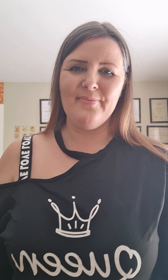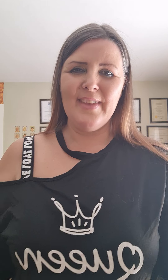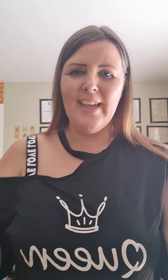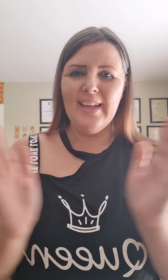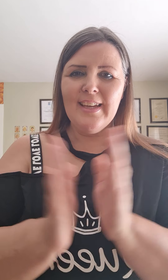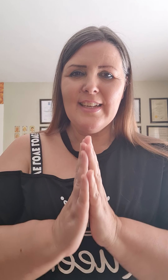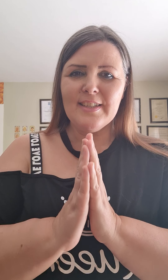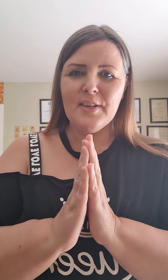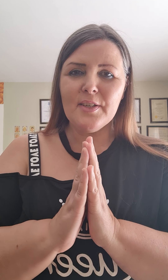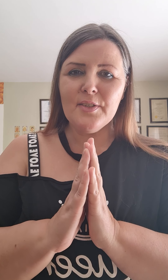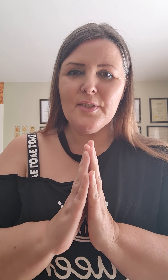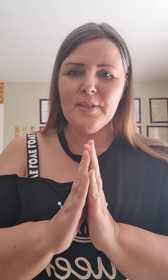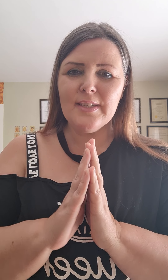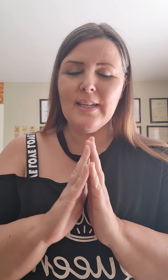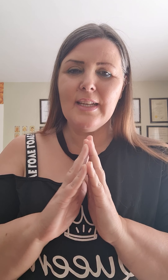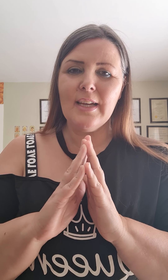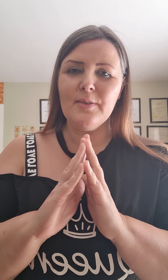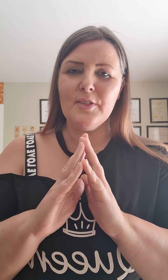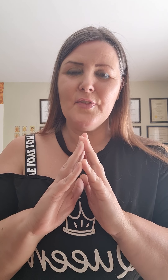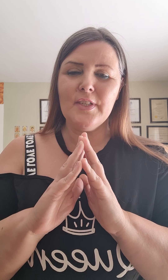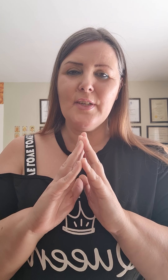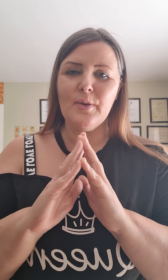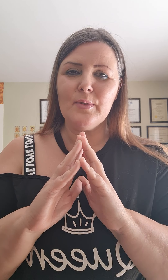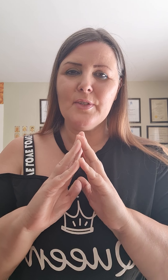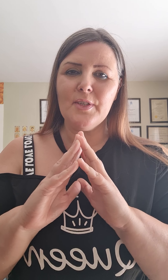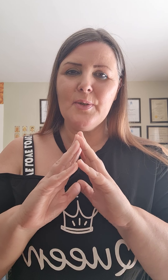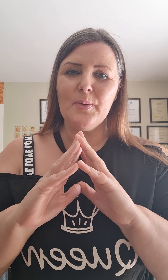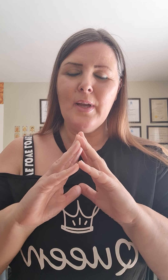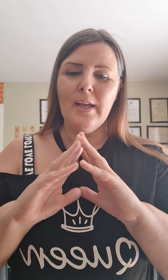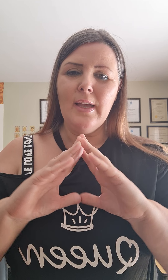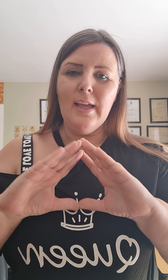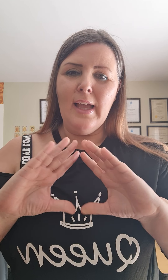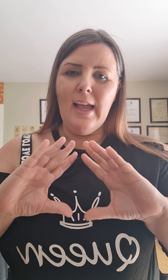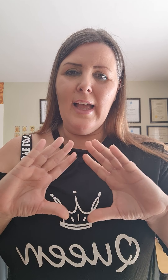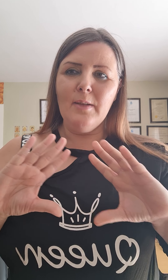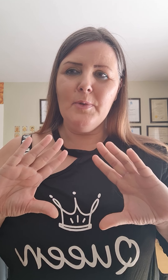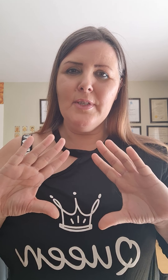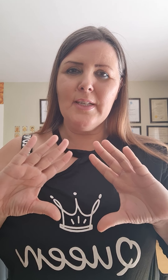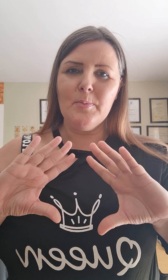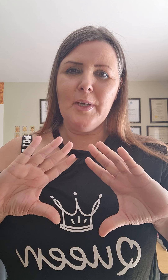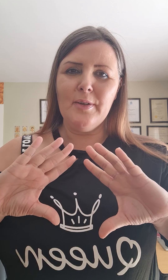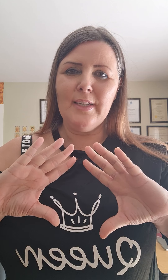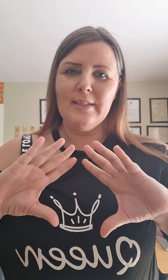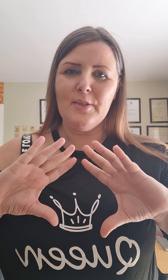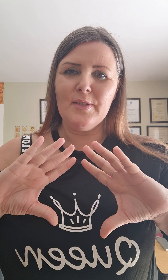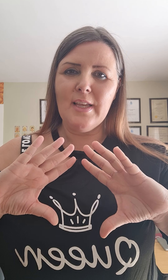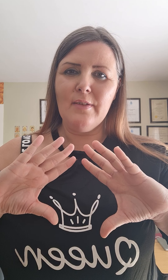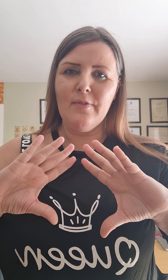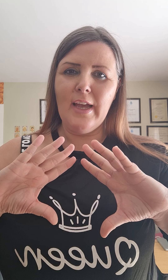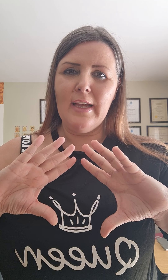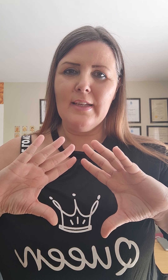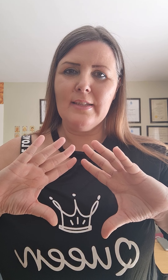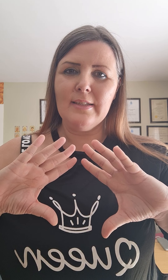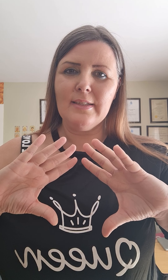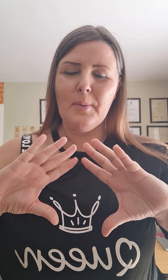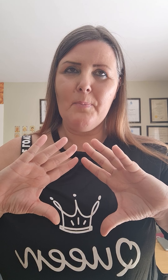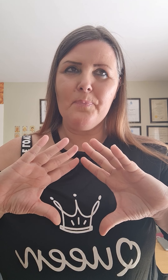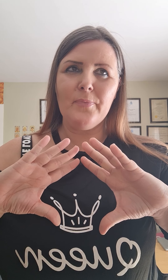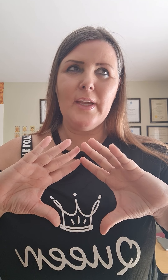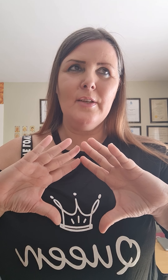so I'm going to do this light language video to help you to experience yourself as you